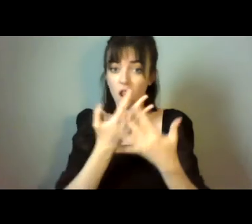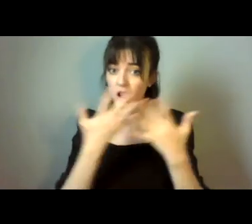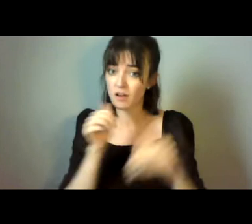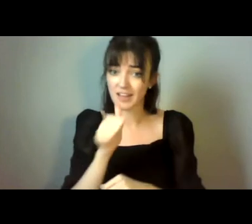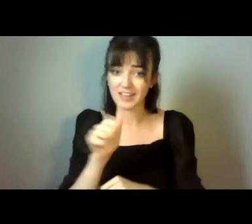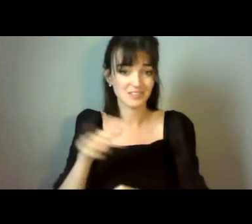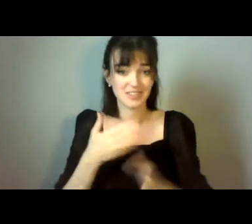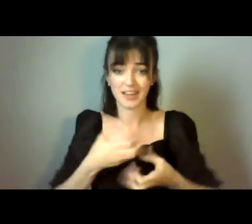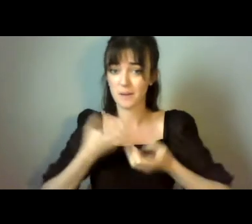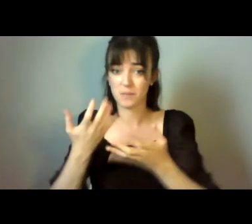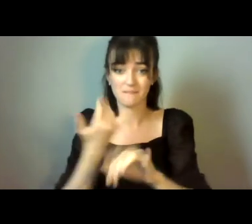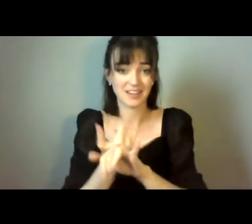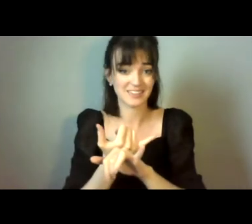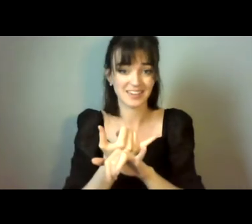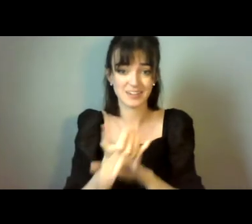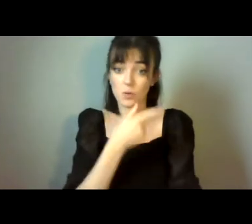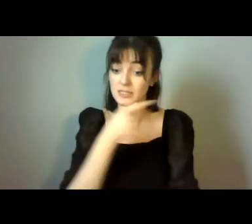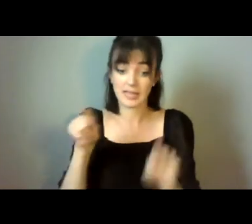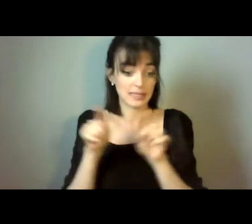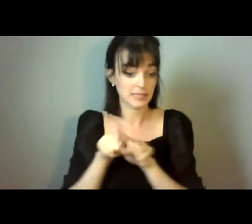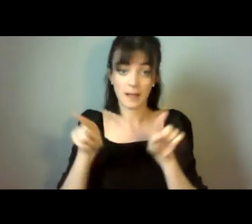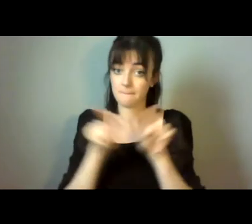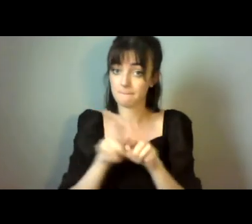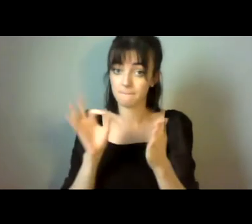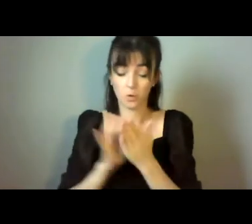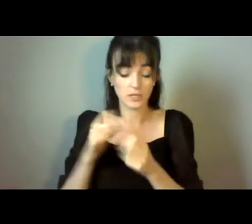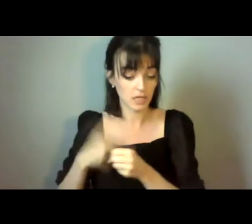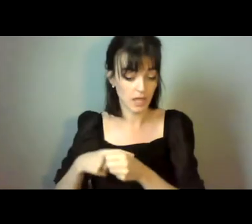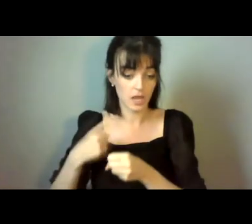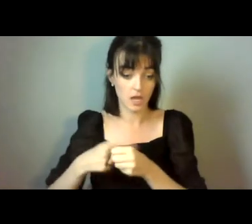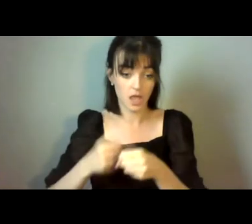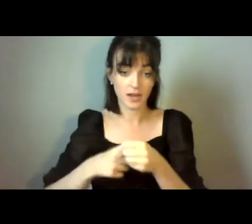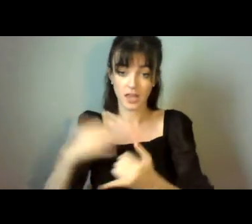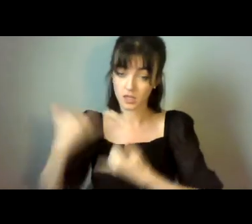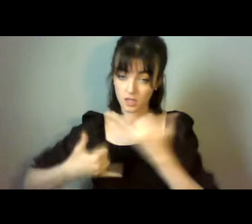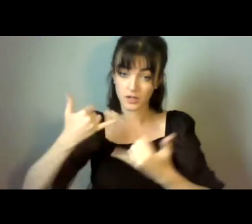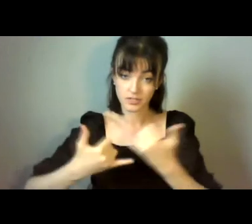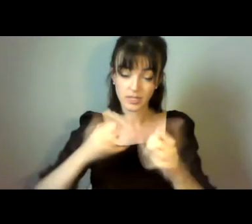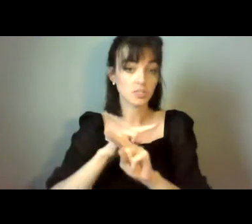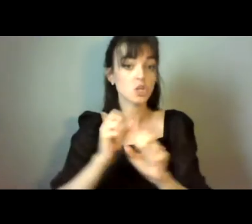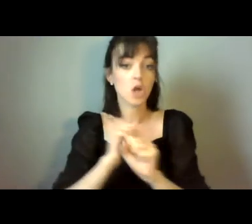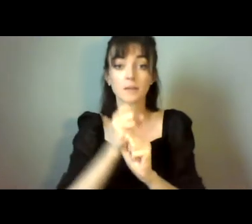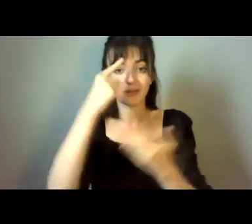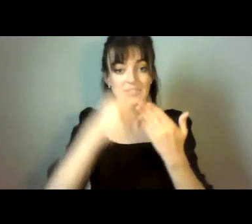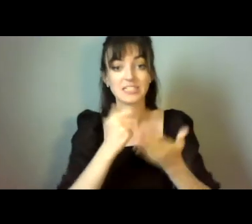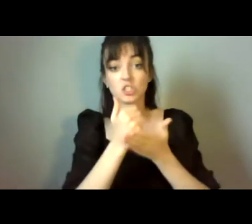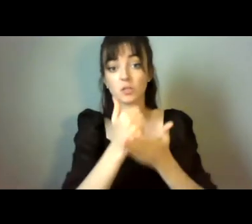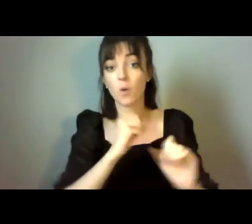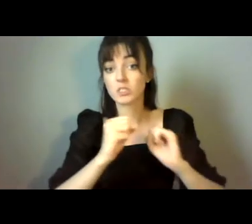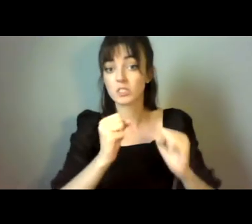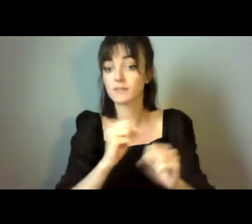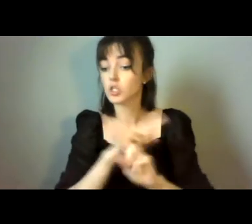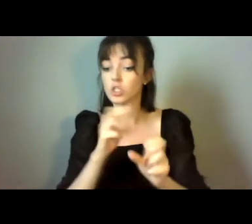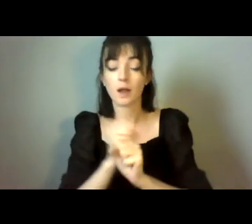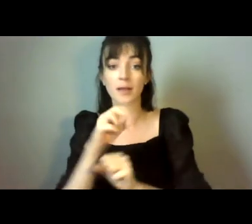We're saying the same points for years, and this isn't about the decision sports services and about the NDA, Britain's the Minister for Justice, and asked some very